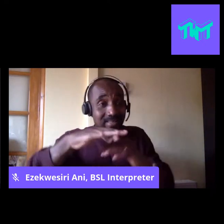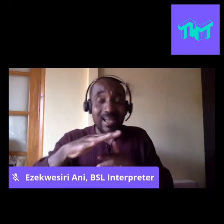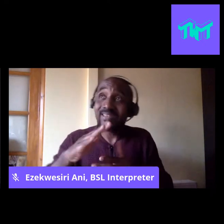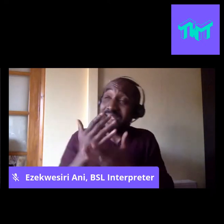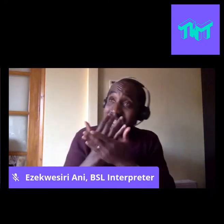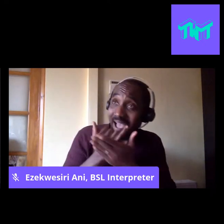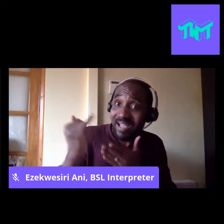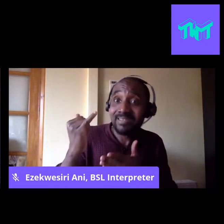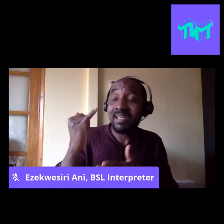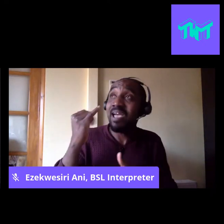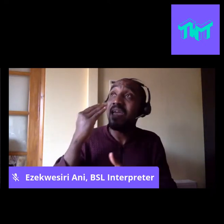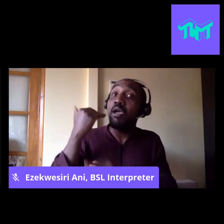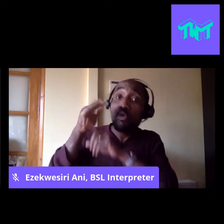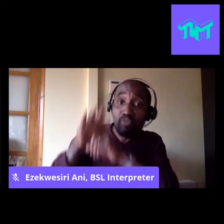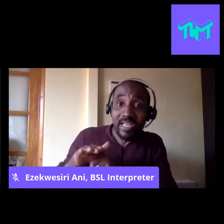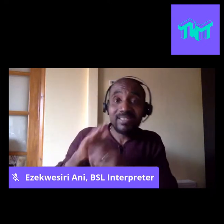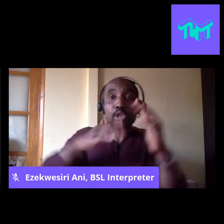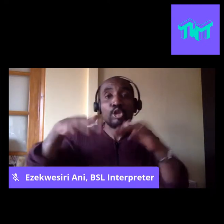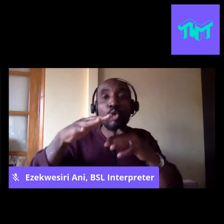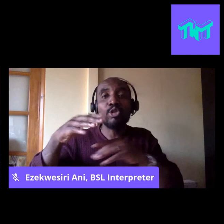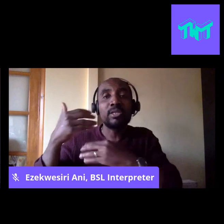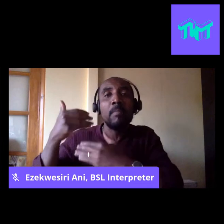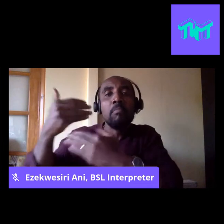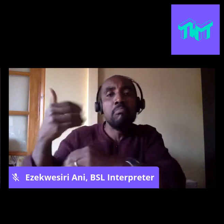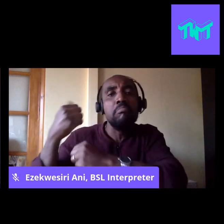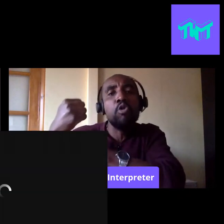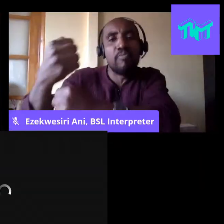movement. And that's all I've got today. Thank you very much.